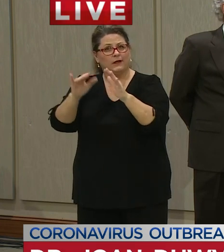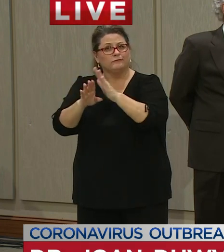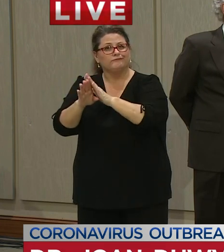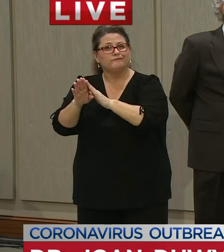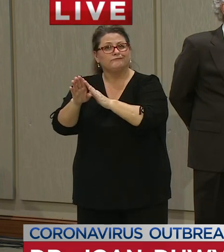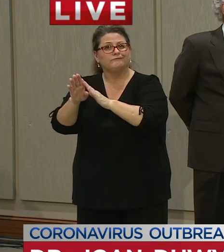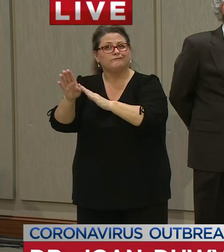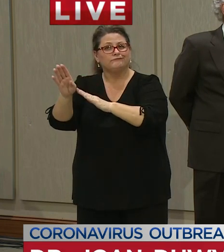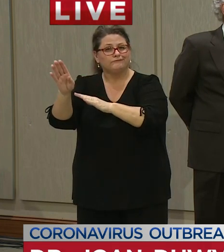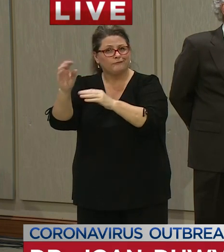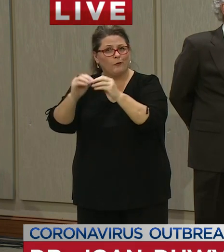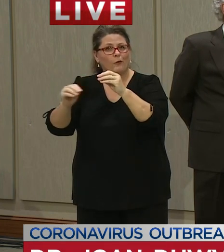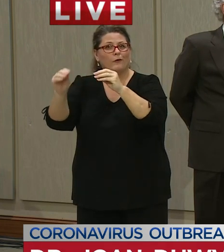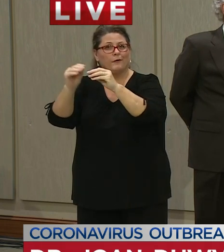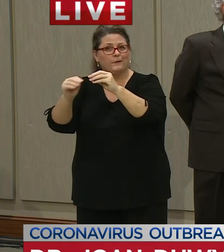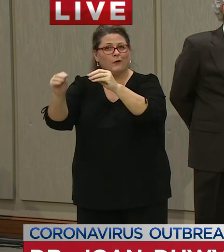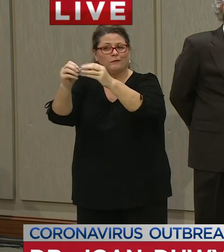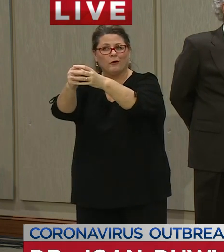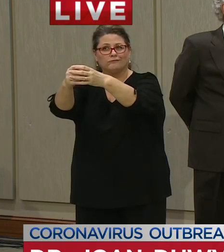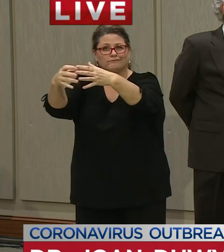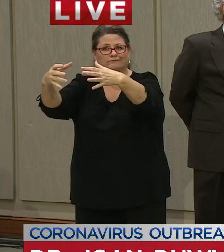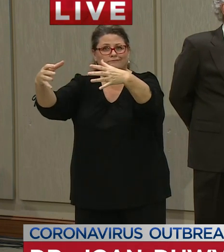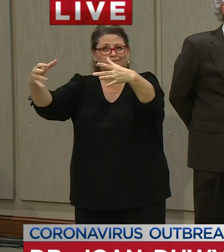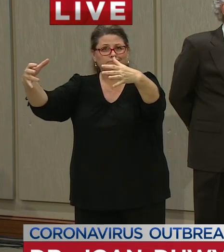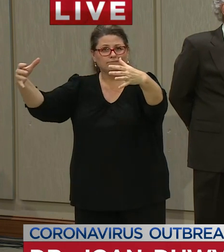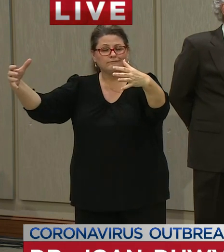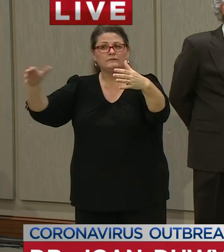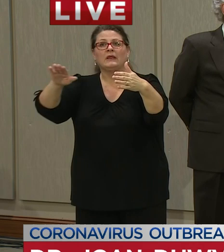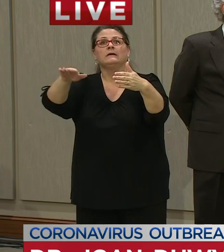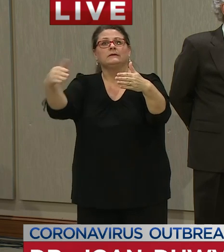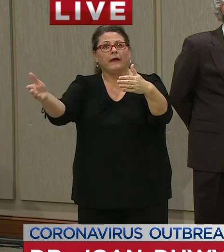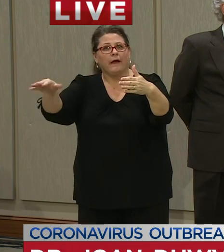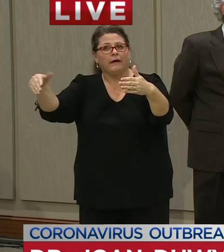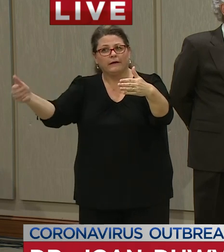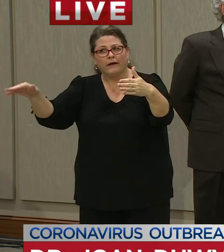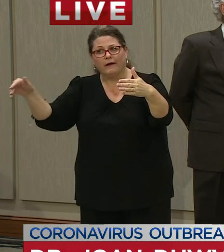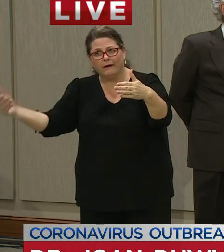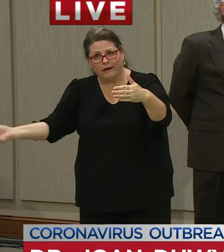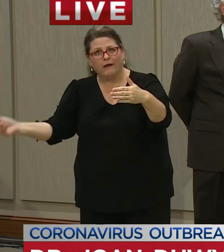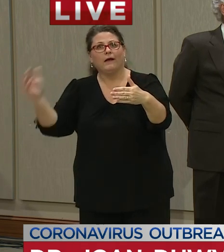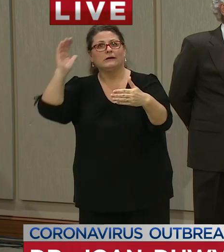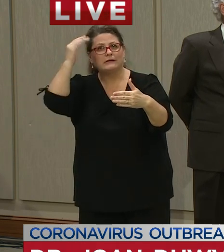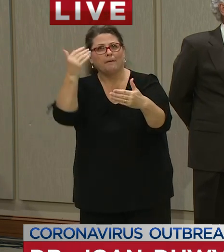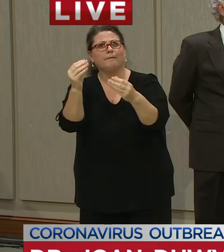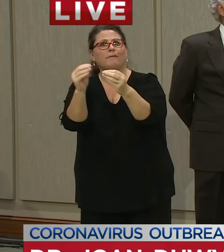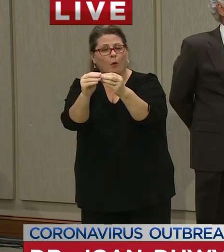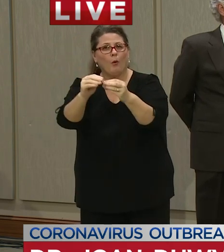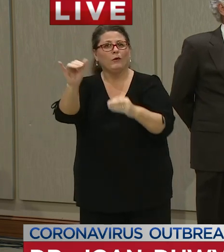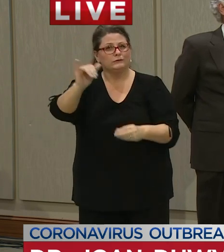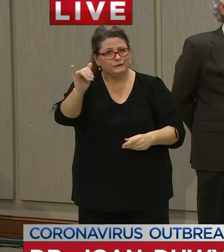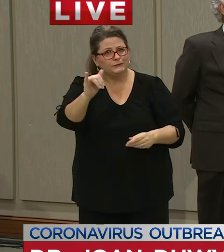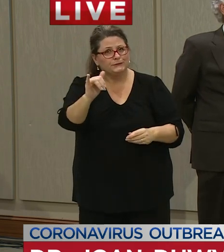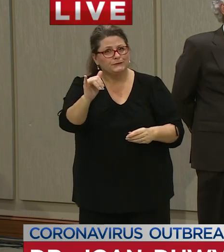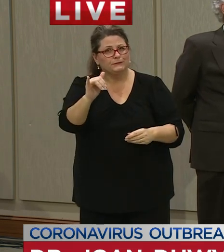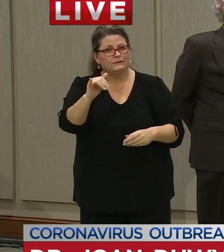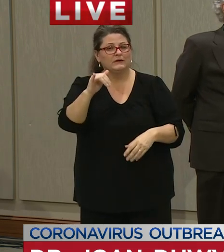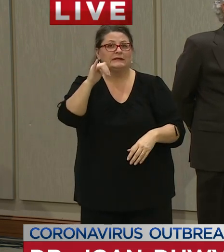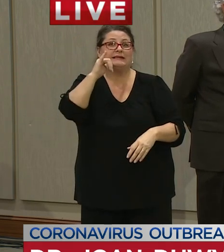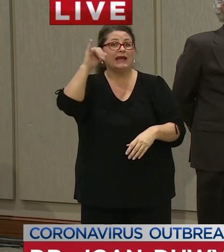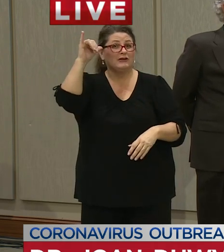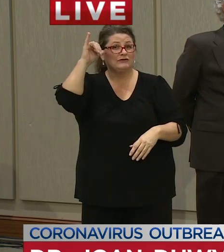unfortunately the number of fatalities among long-term care facility residents is also growing as of yesterday